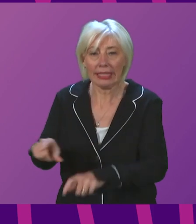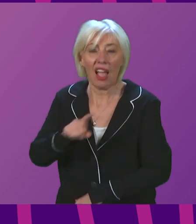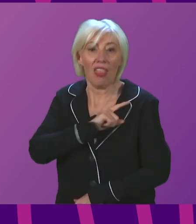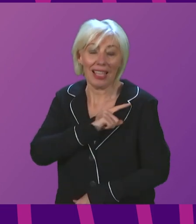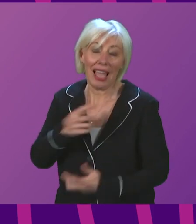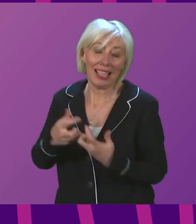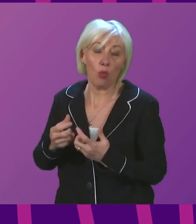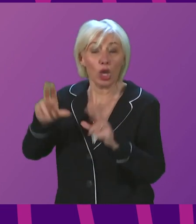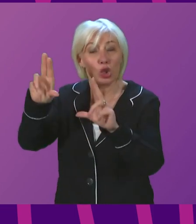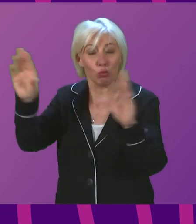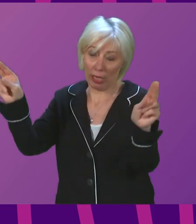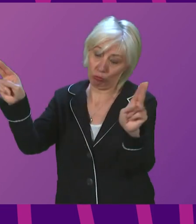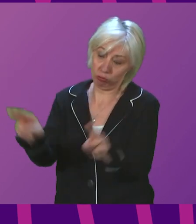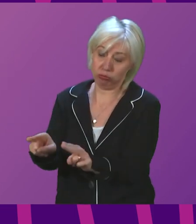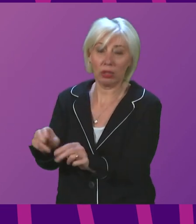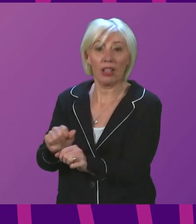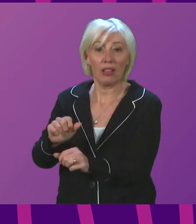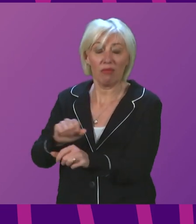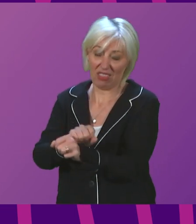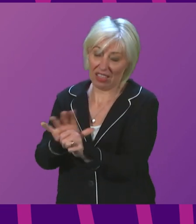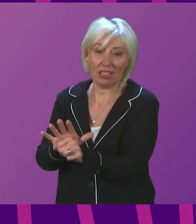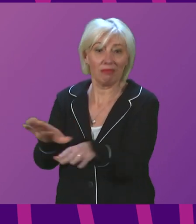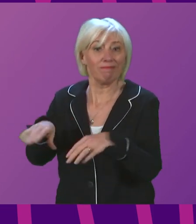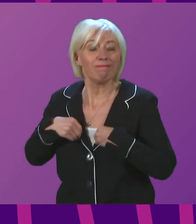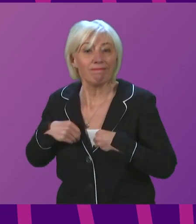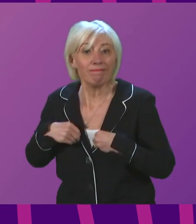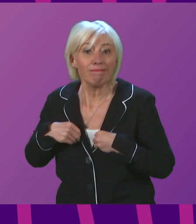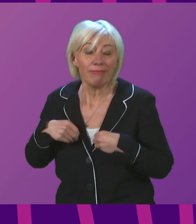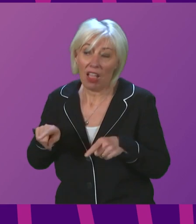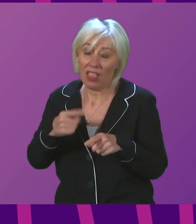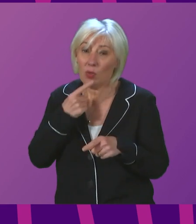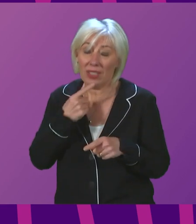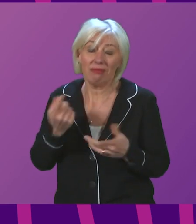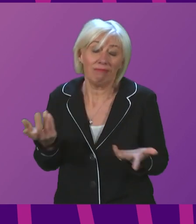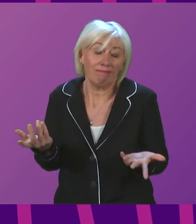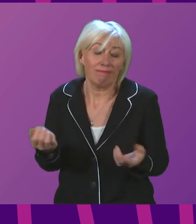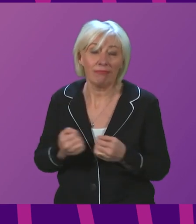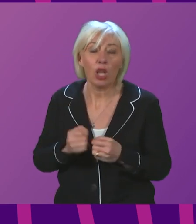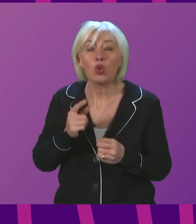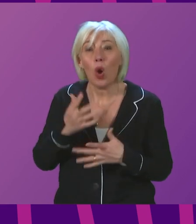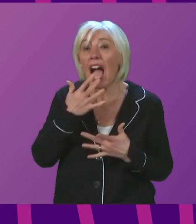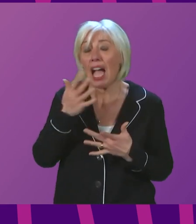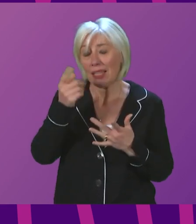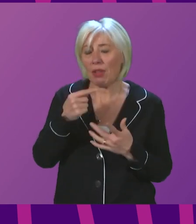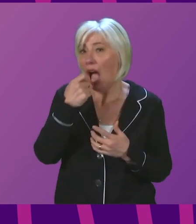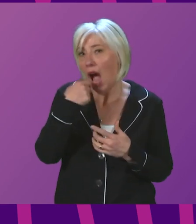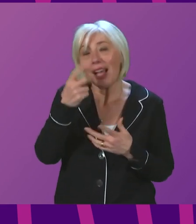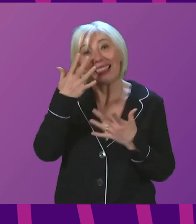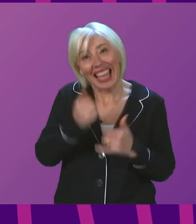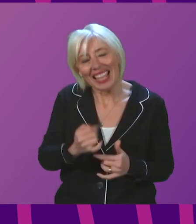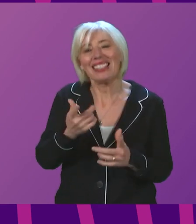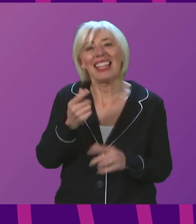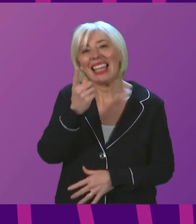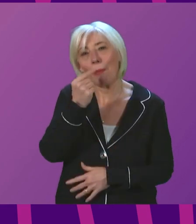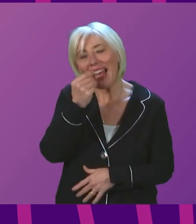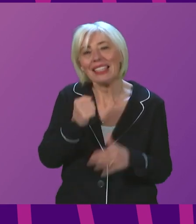suppress the virus. And I go back to the comments I made in response to Douglas Ross. On the issue of testing capacity, will – testing capacity is